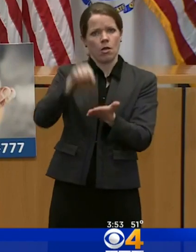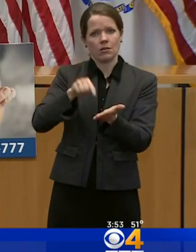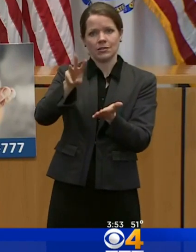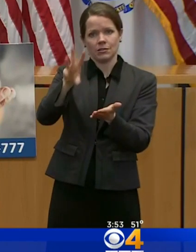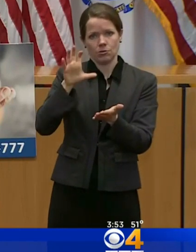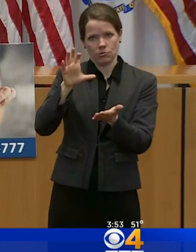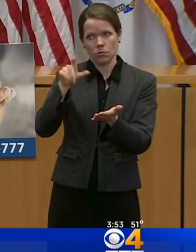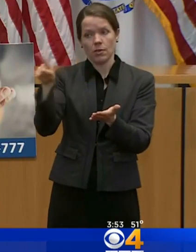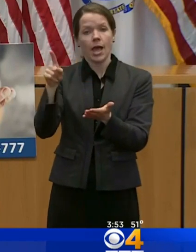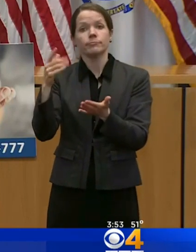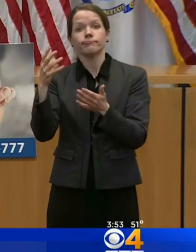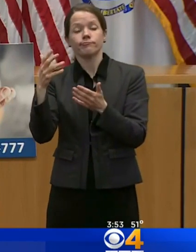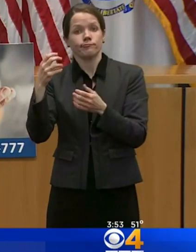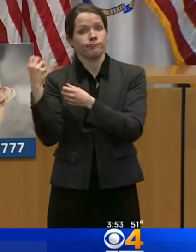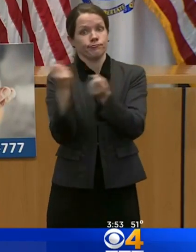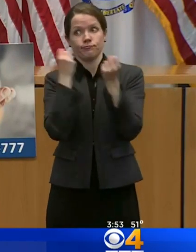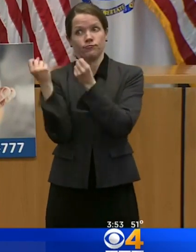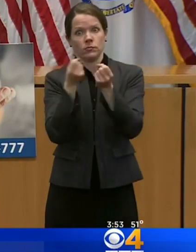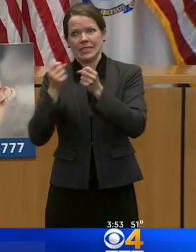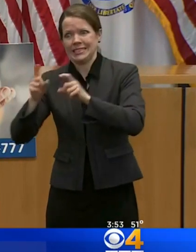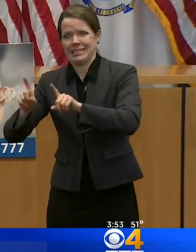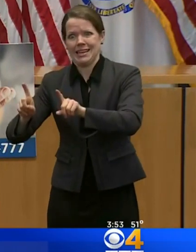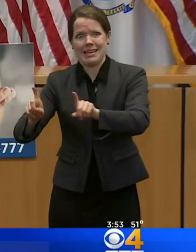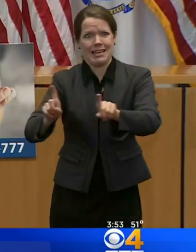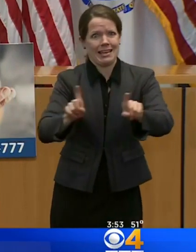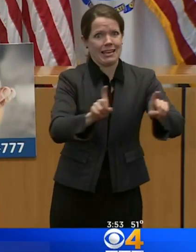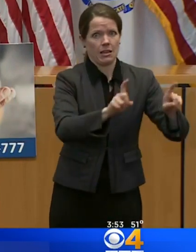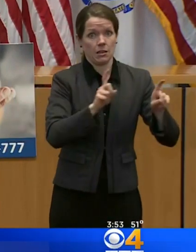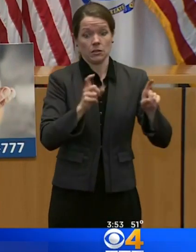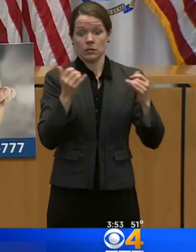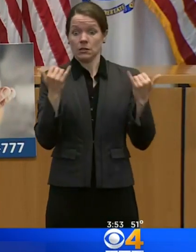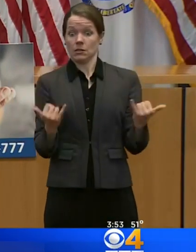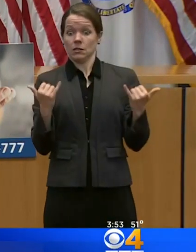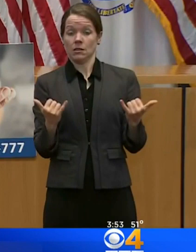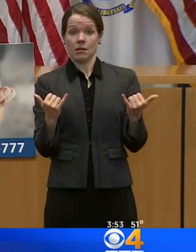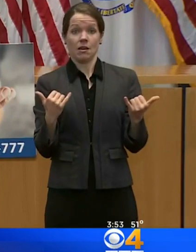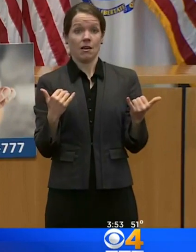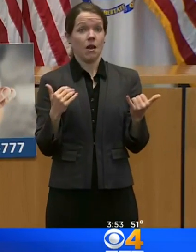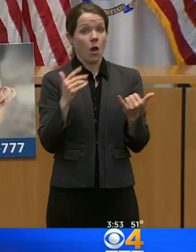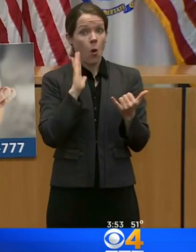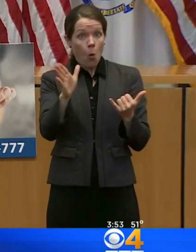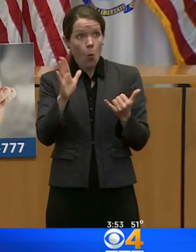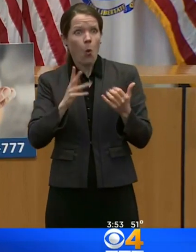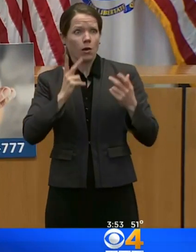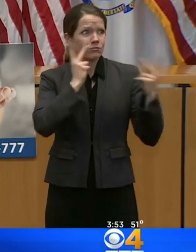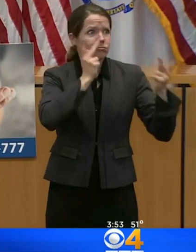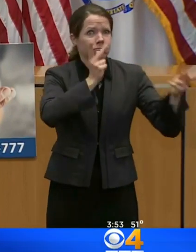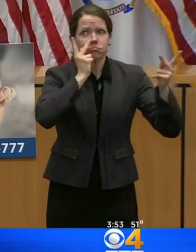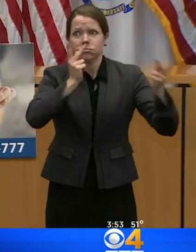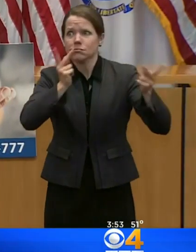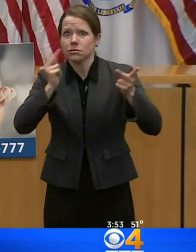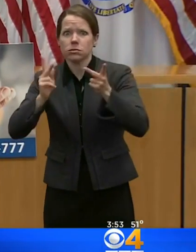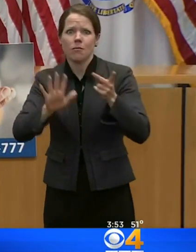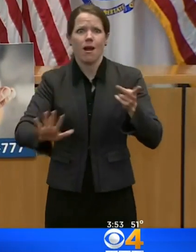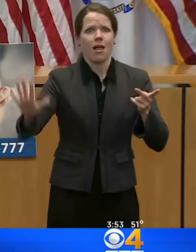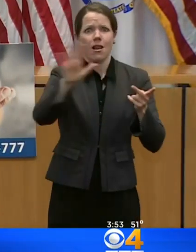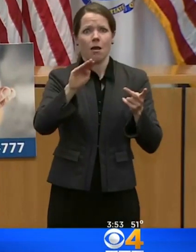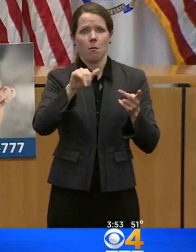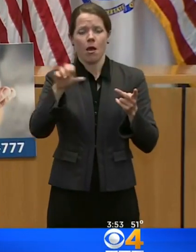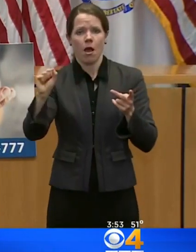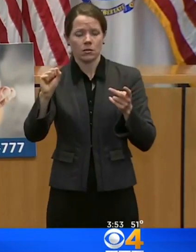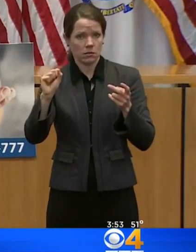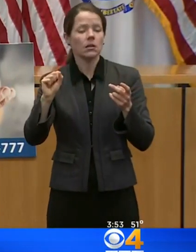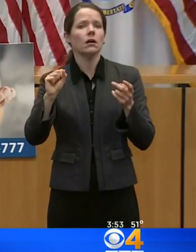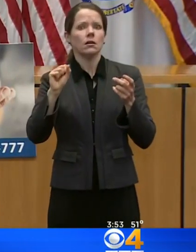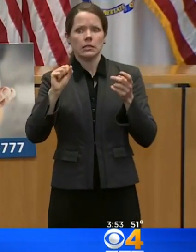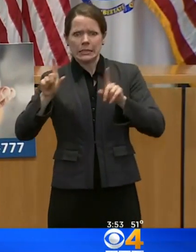23 sites to conduct more than 300 tests. The program was started primarily in nursing homes because that is where some of the most